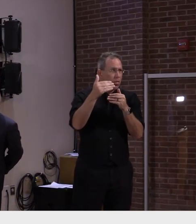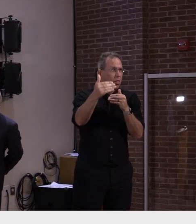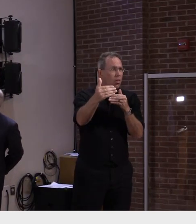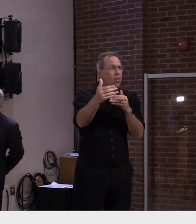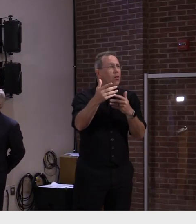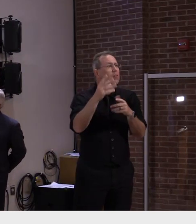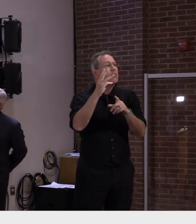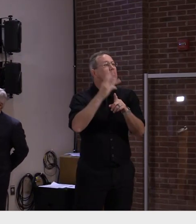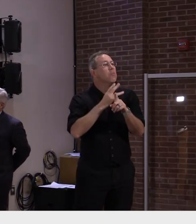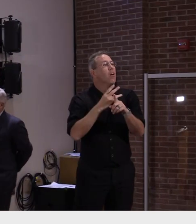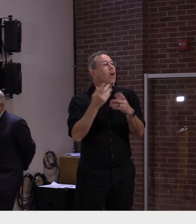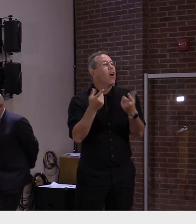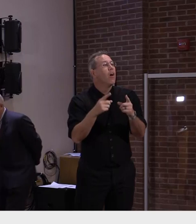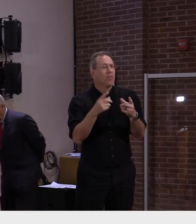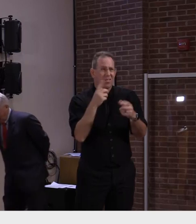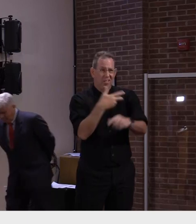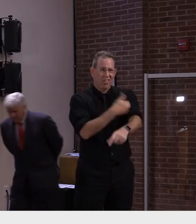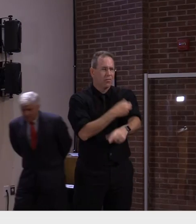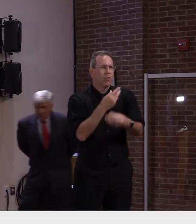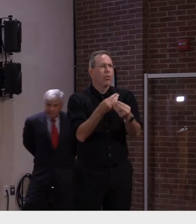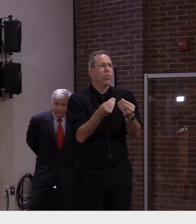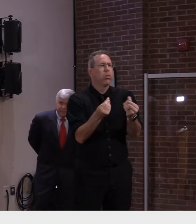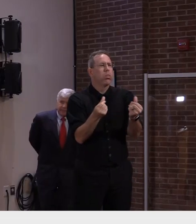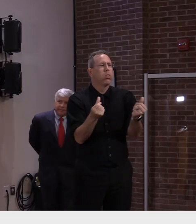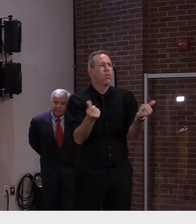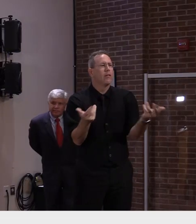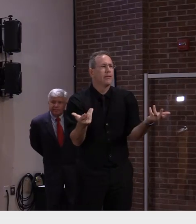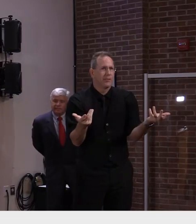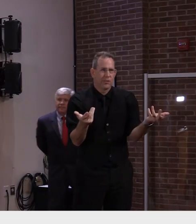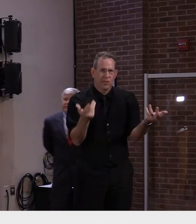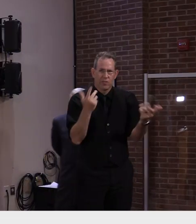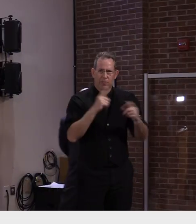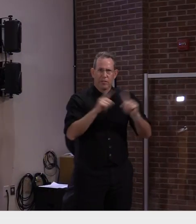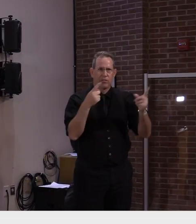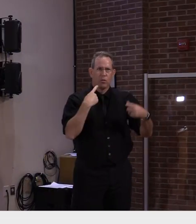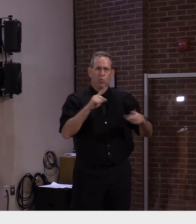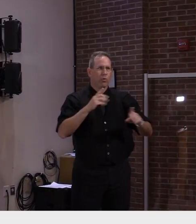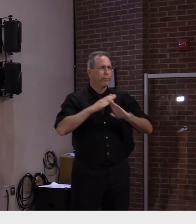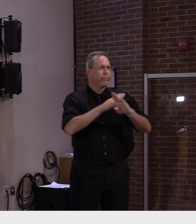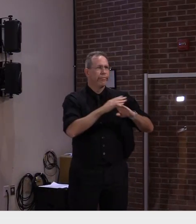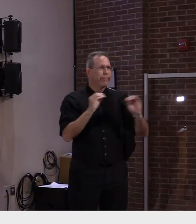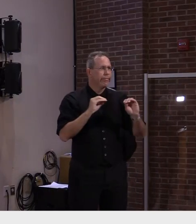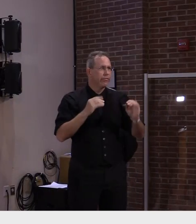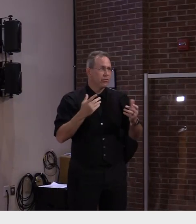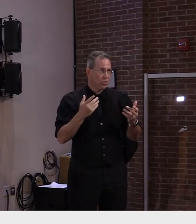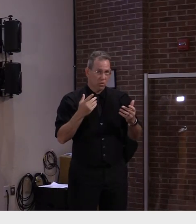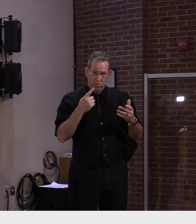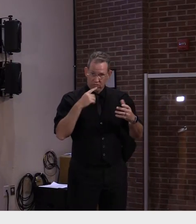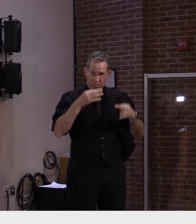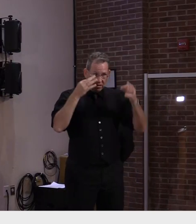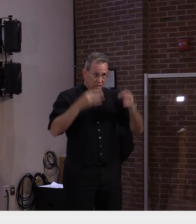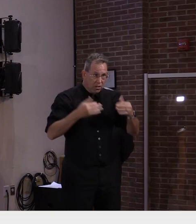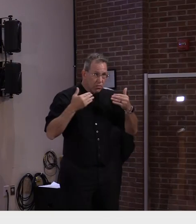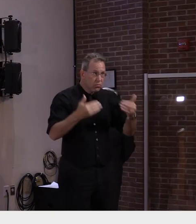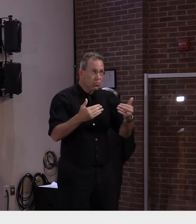might begin to fade a little bit. But what I'd like to know is I understand that that decision is not for me, but I'd very value Dr. Levine's